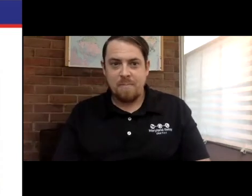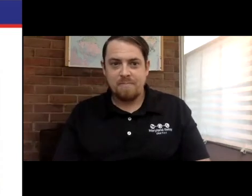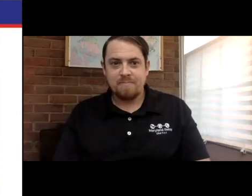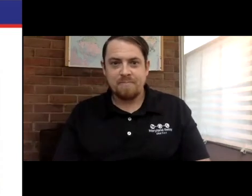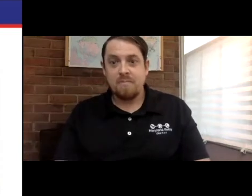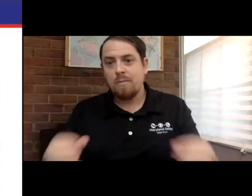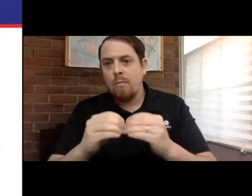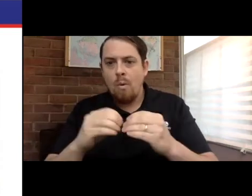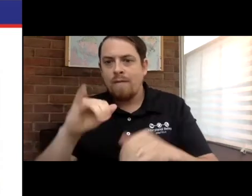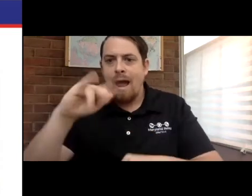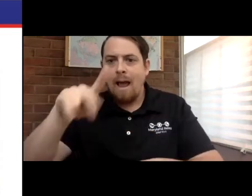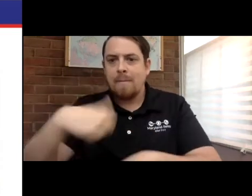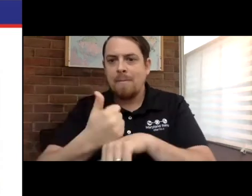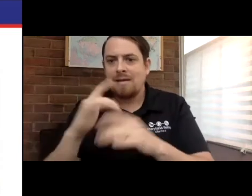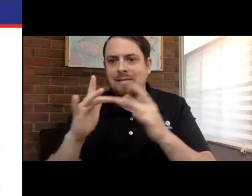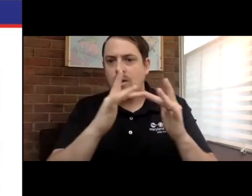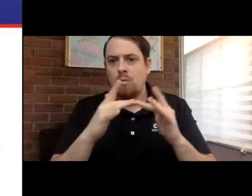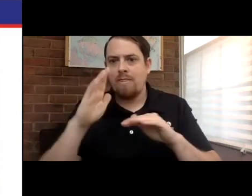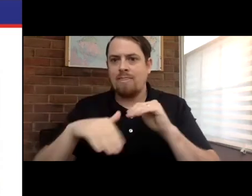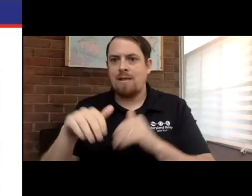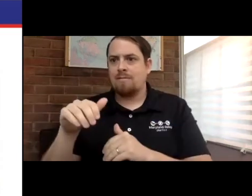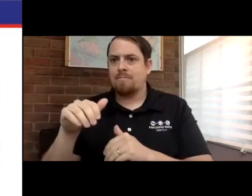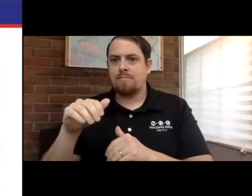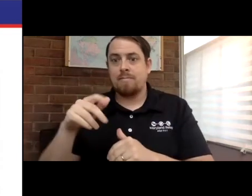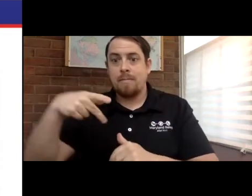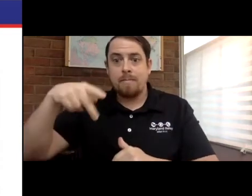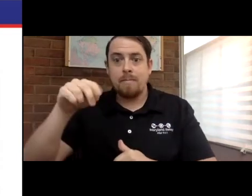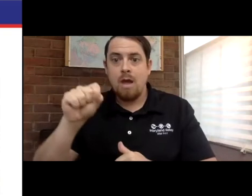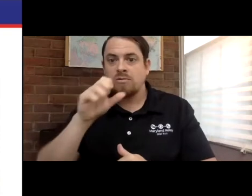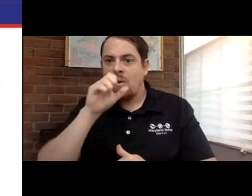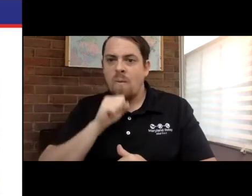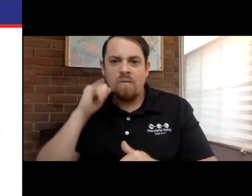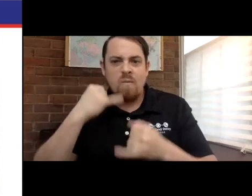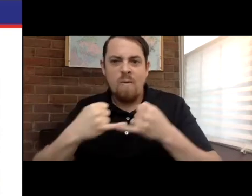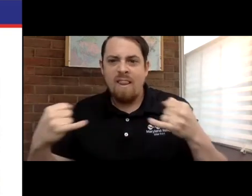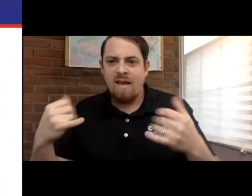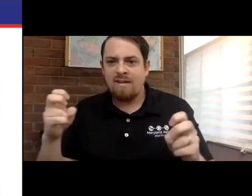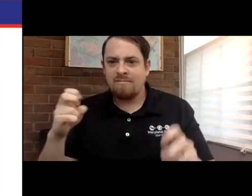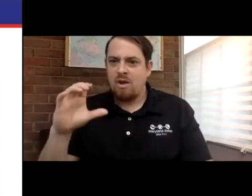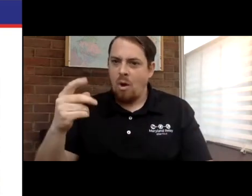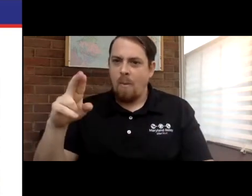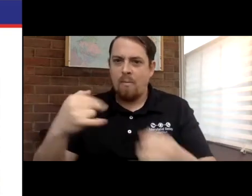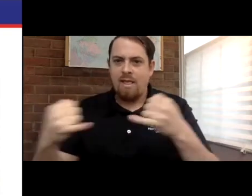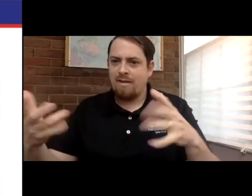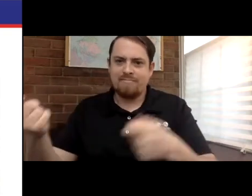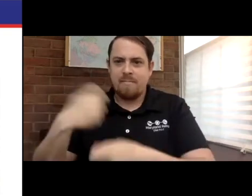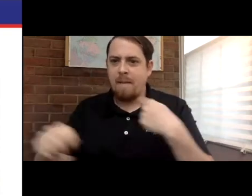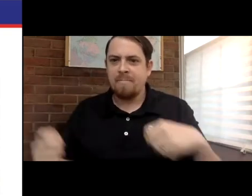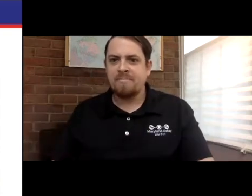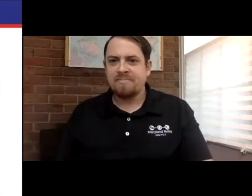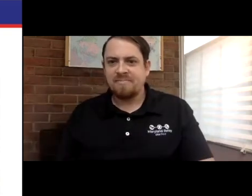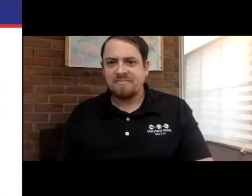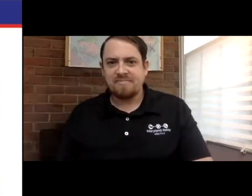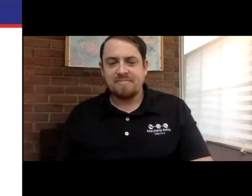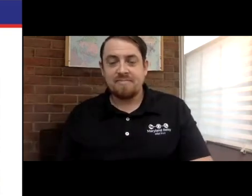more and more wireless technology, that number has skyrocketed. So, now we're focusing more on IP based technology versus